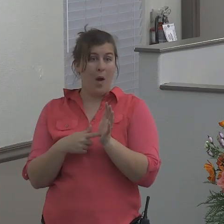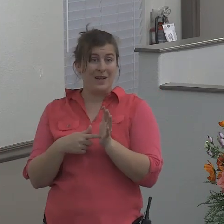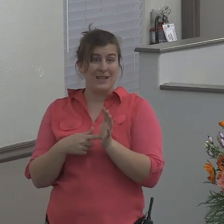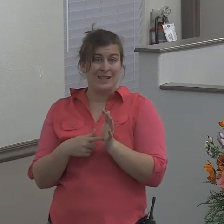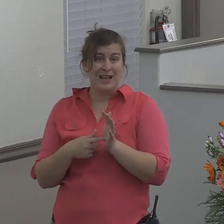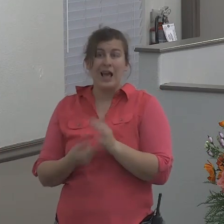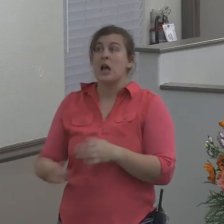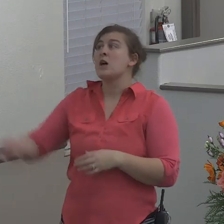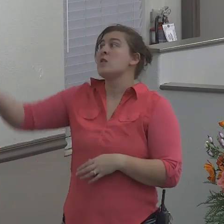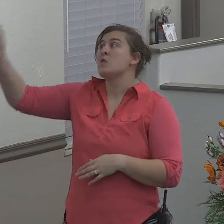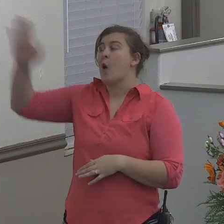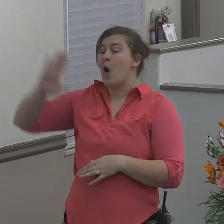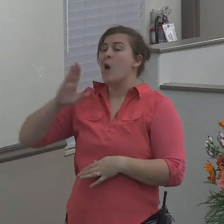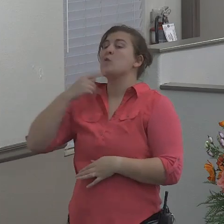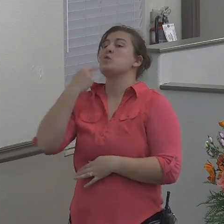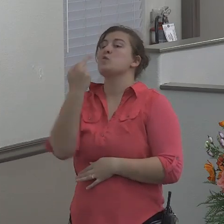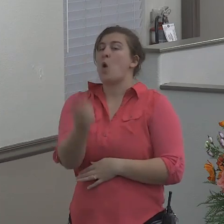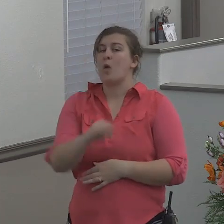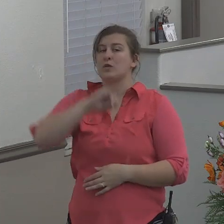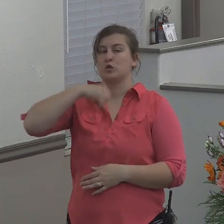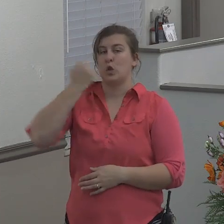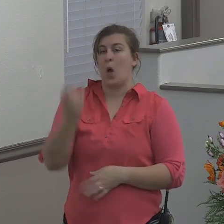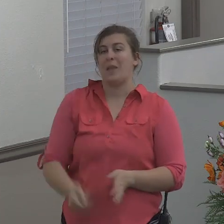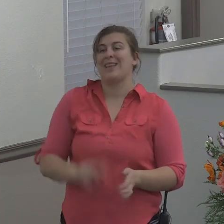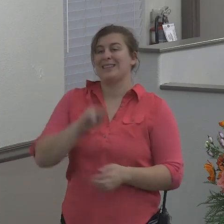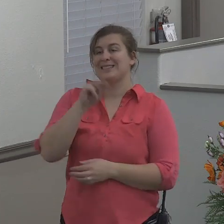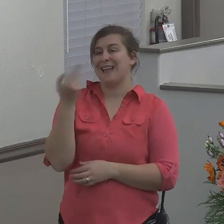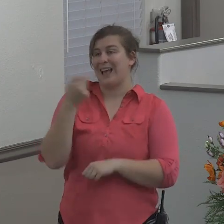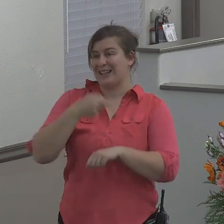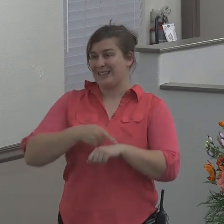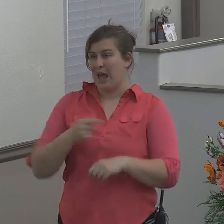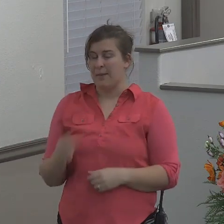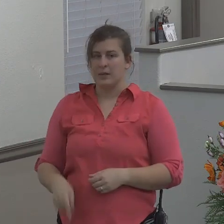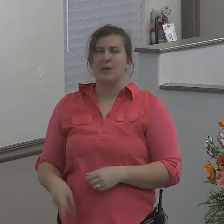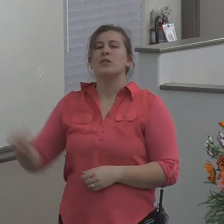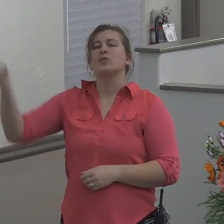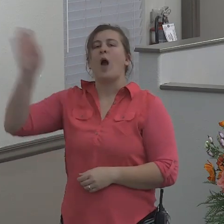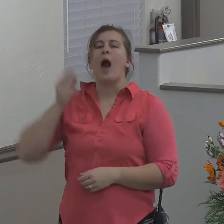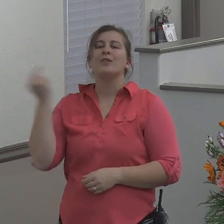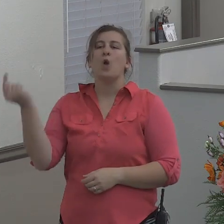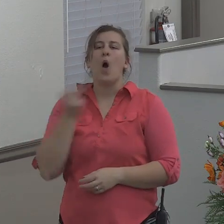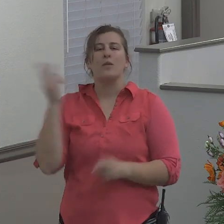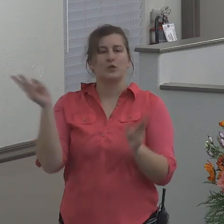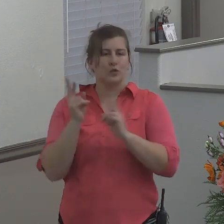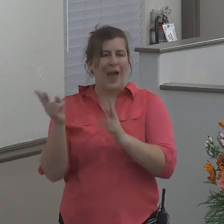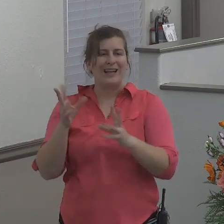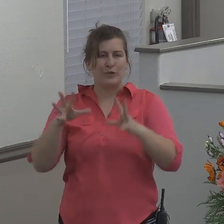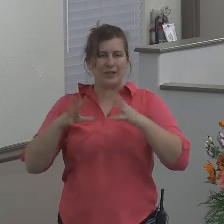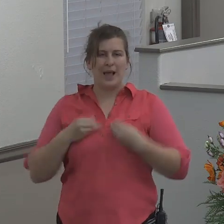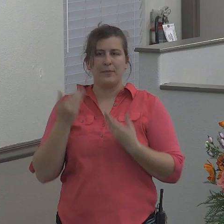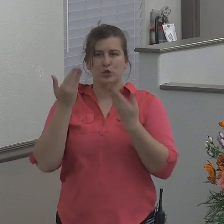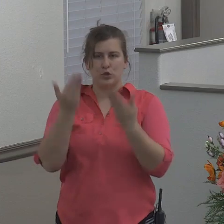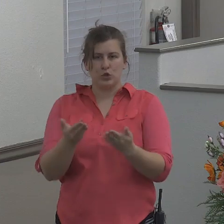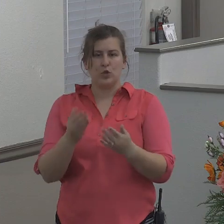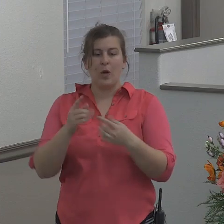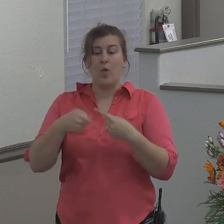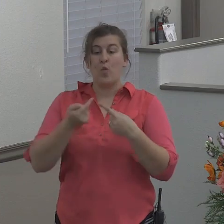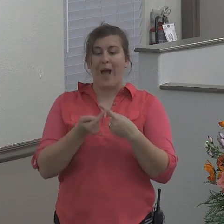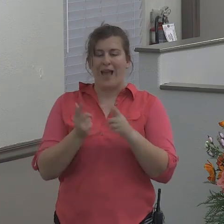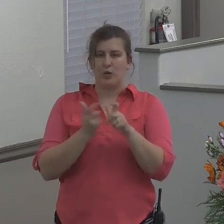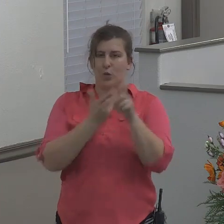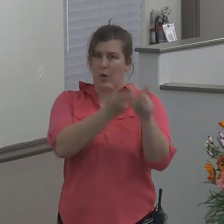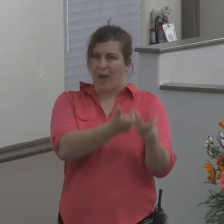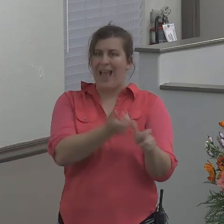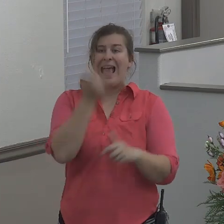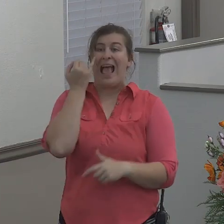second time God is always ready to take you back when you are running away if you are willing